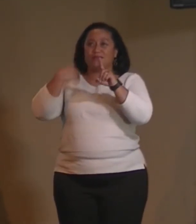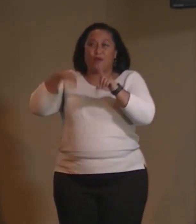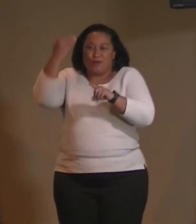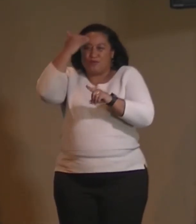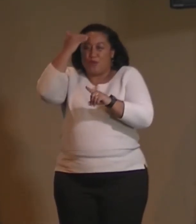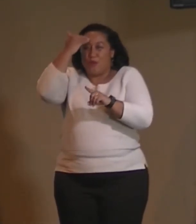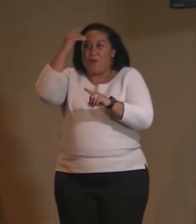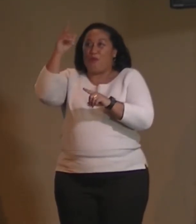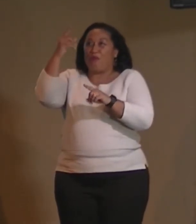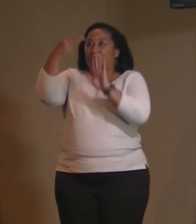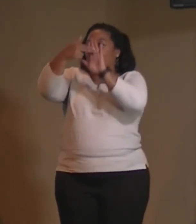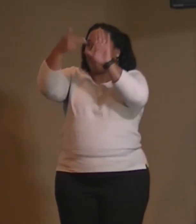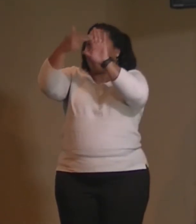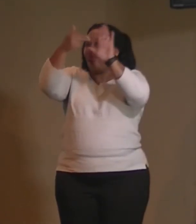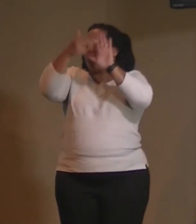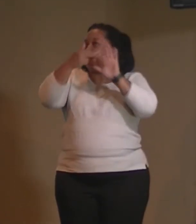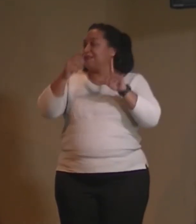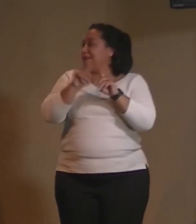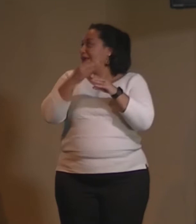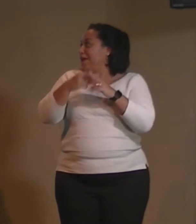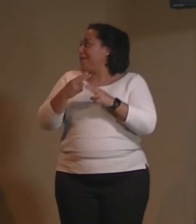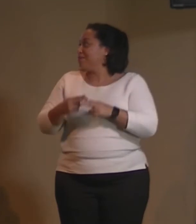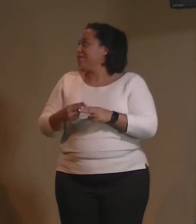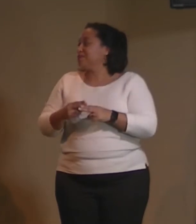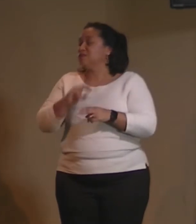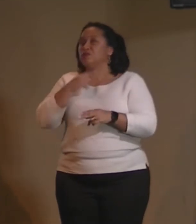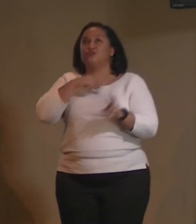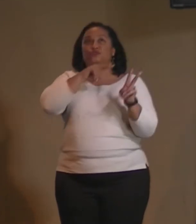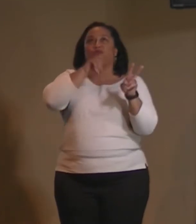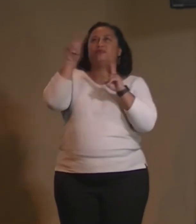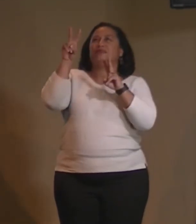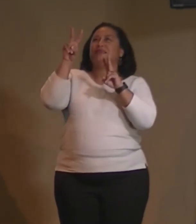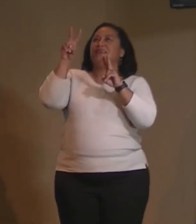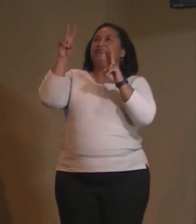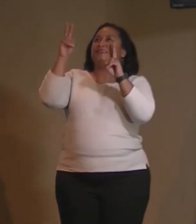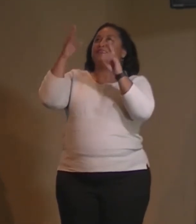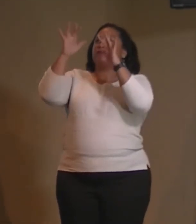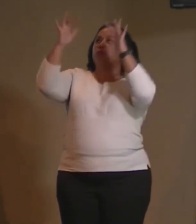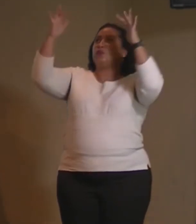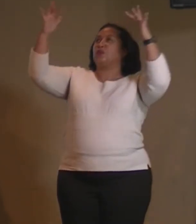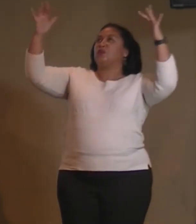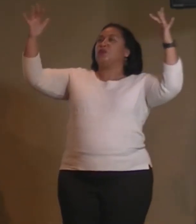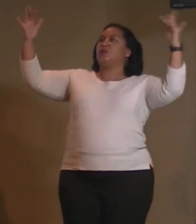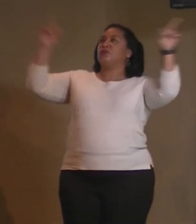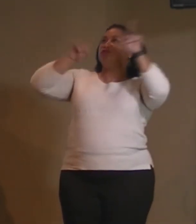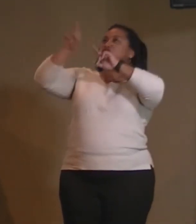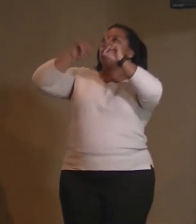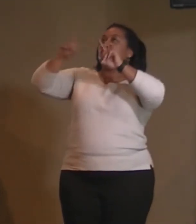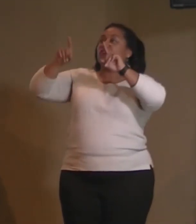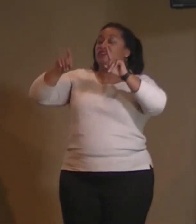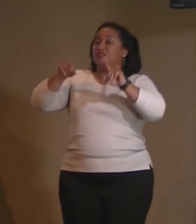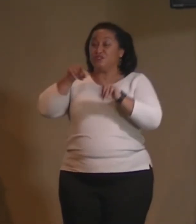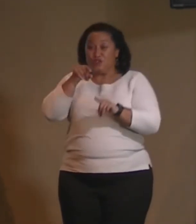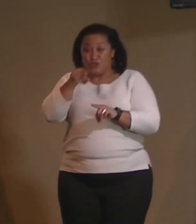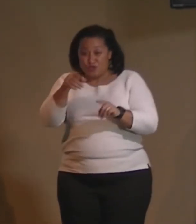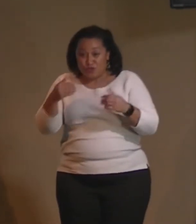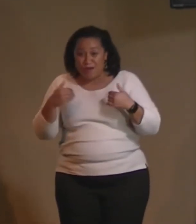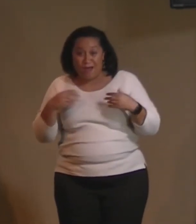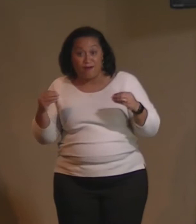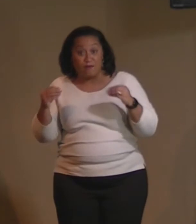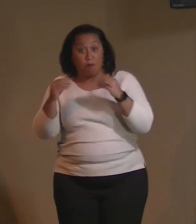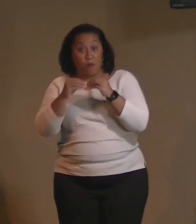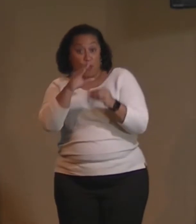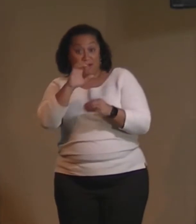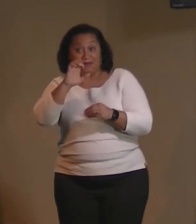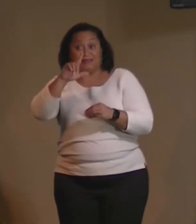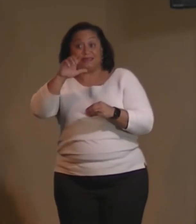So when you look up at the sky and you see infinite dots of white light, you have more cells in your body than